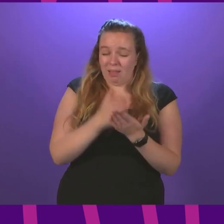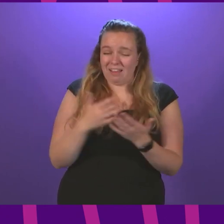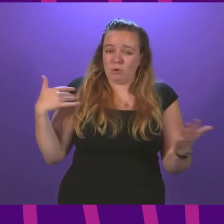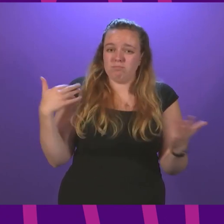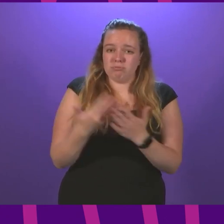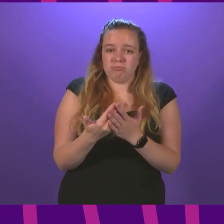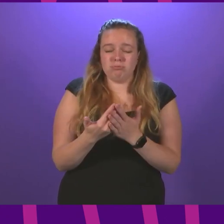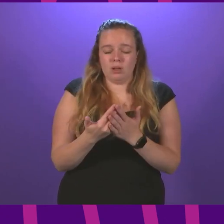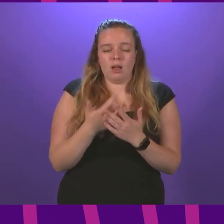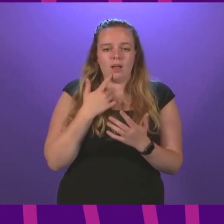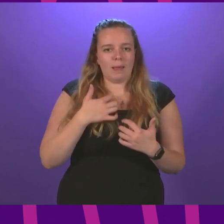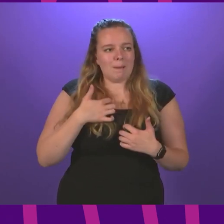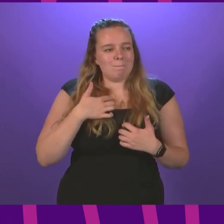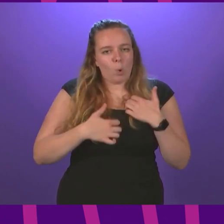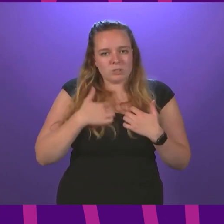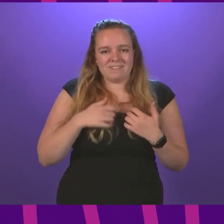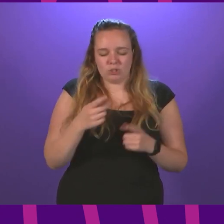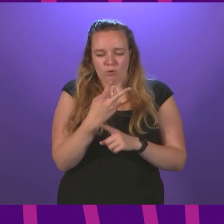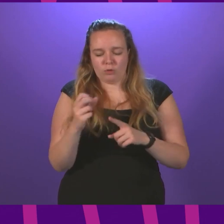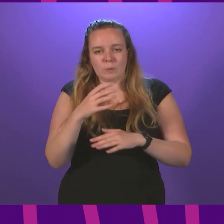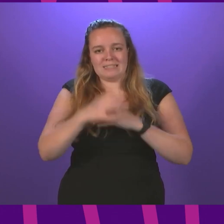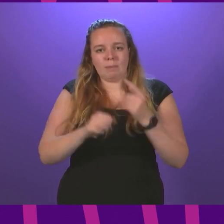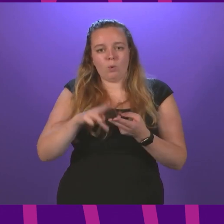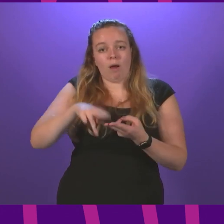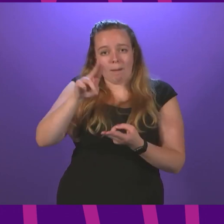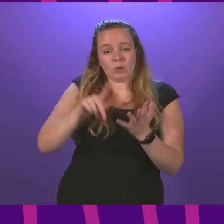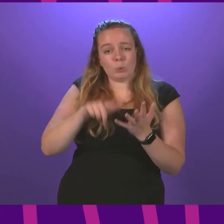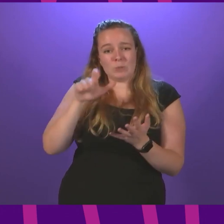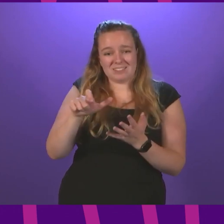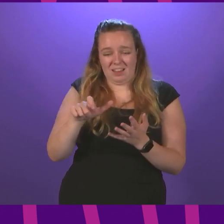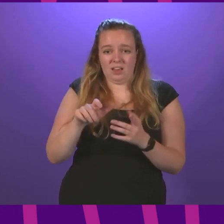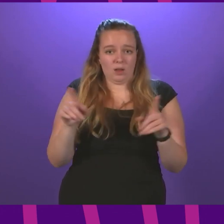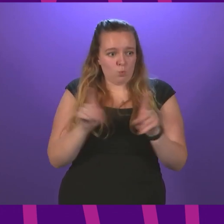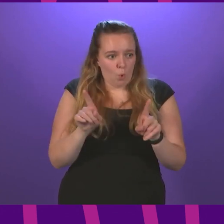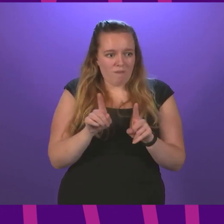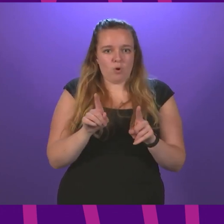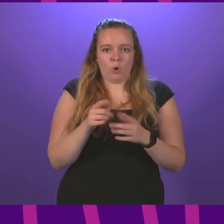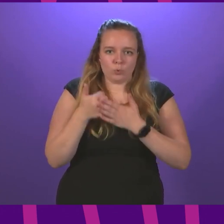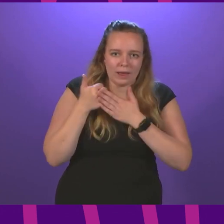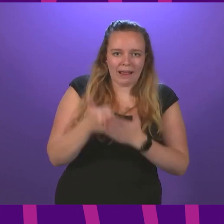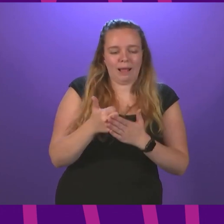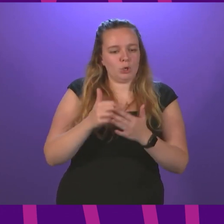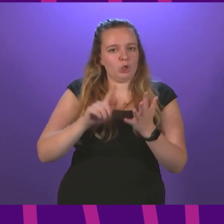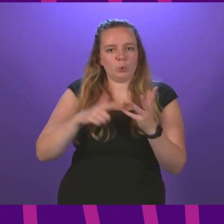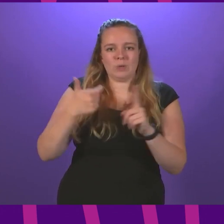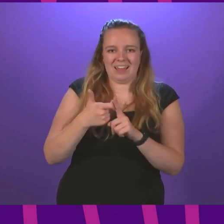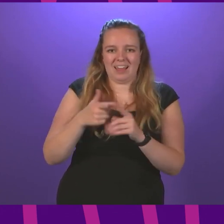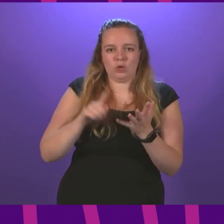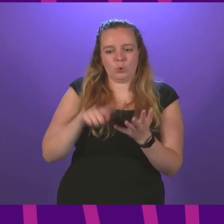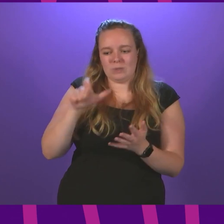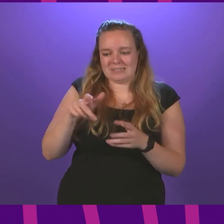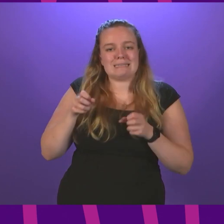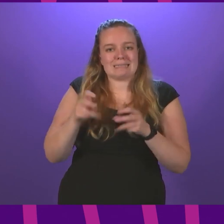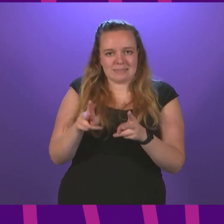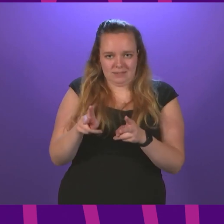time that the motivation for the £20 UC increase was to sanitise a creaking UK universal credit